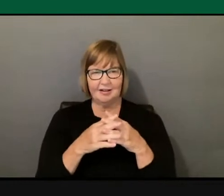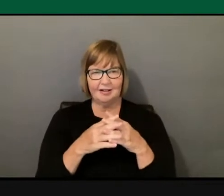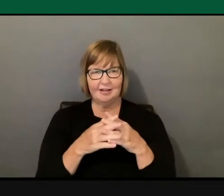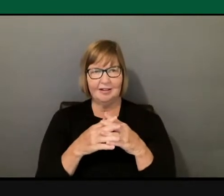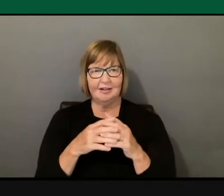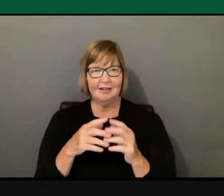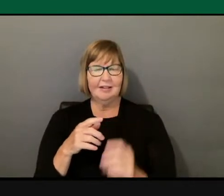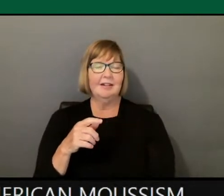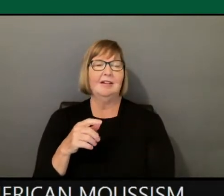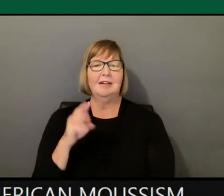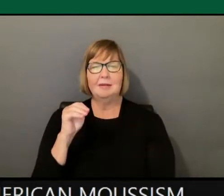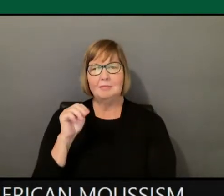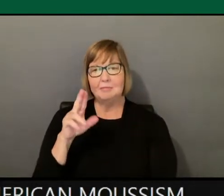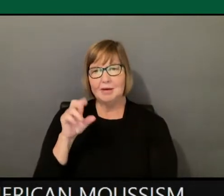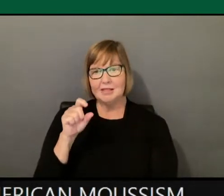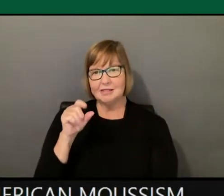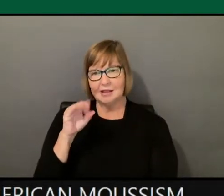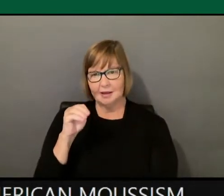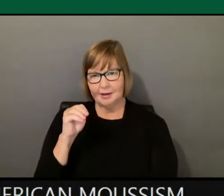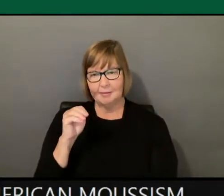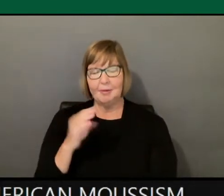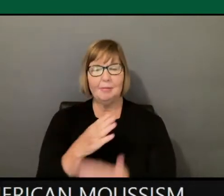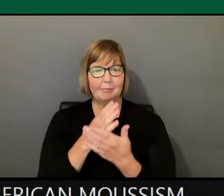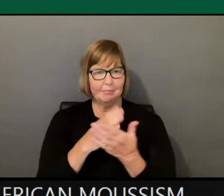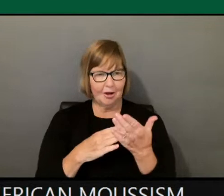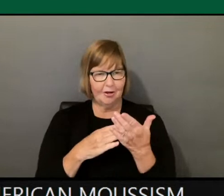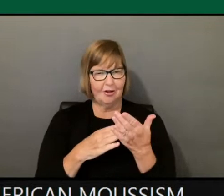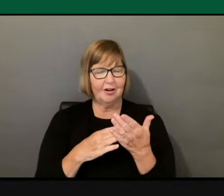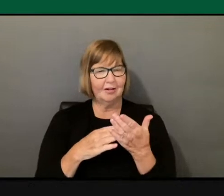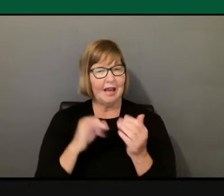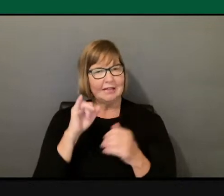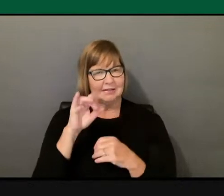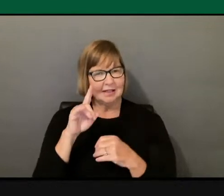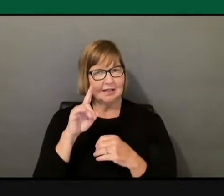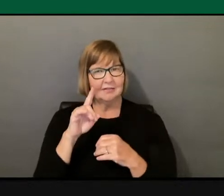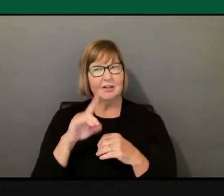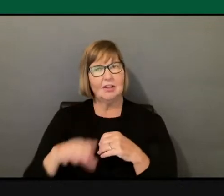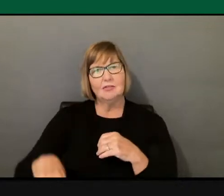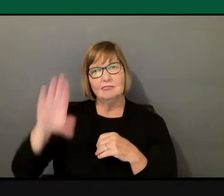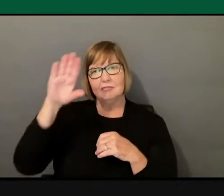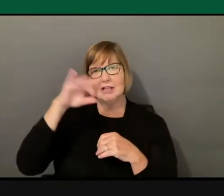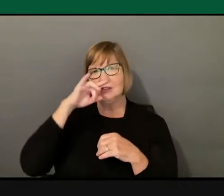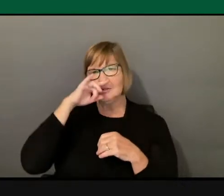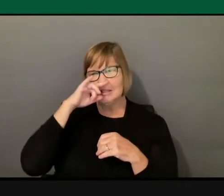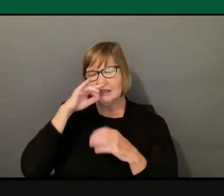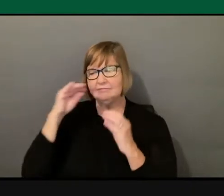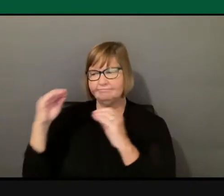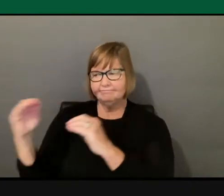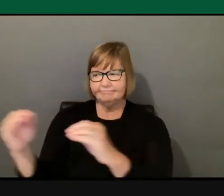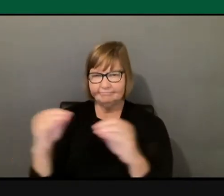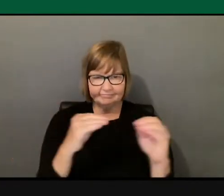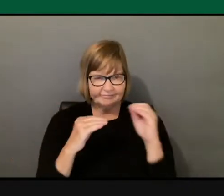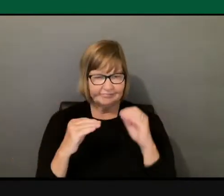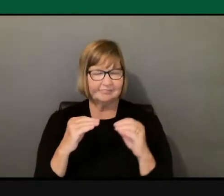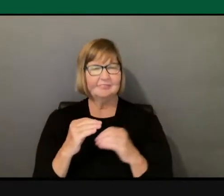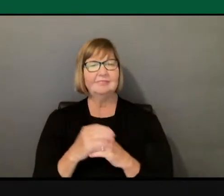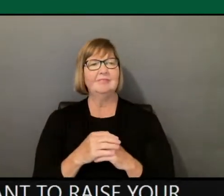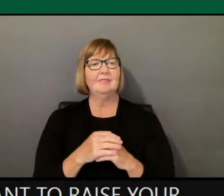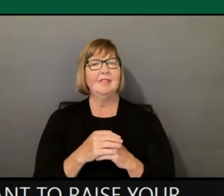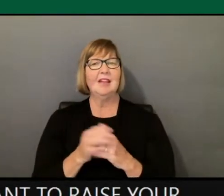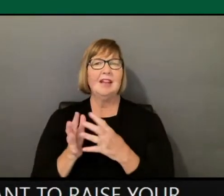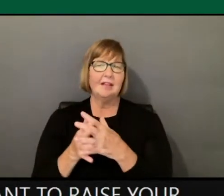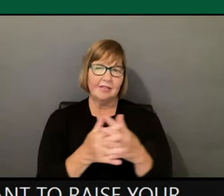important. It's really important to build your identity, to raise your kids in that, to give them that. But the American part is about